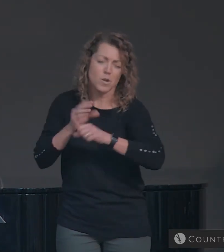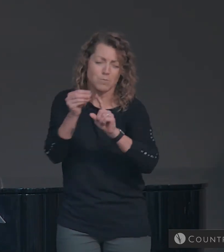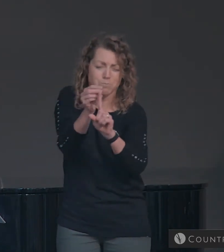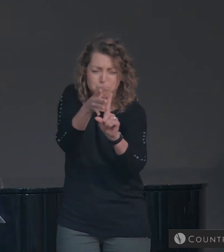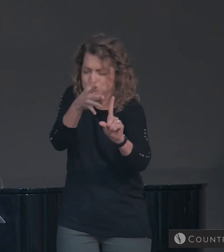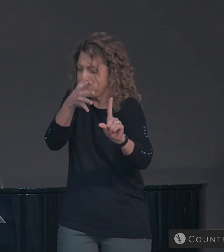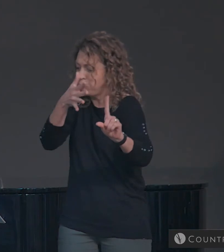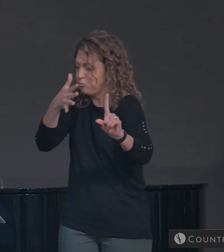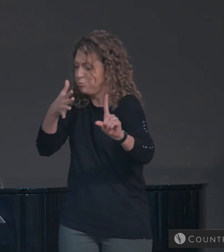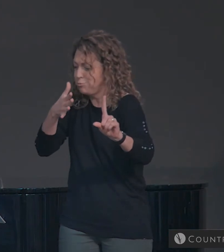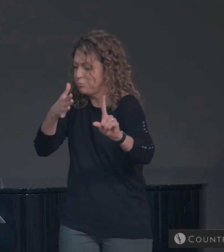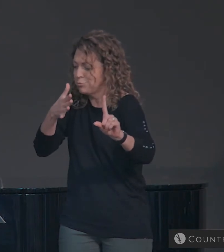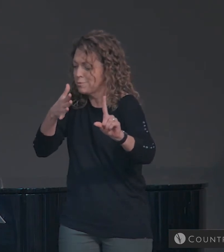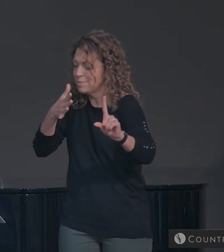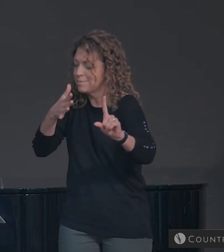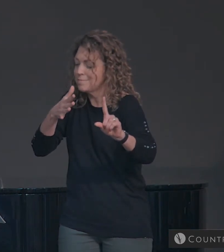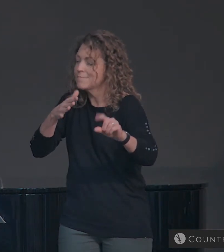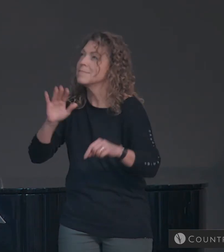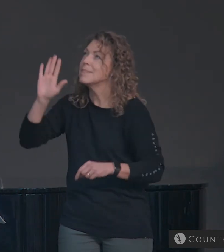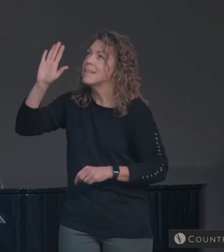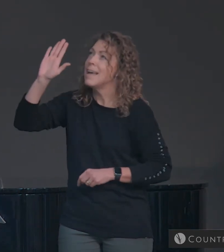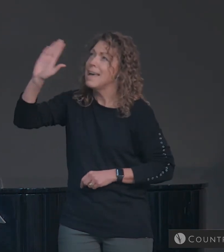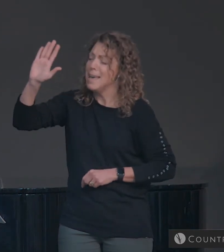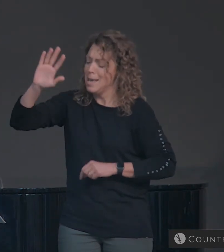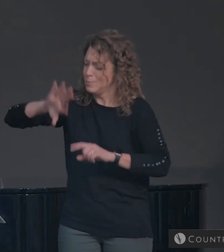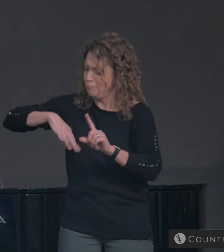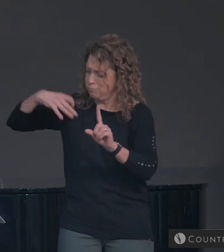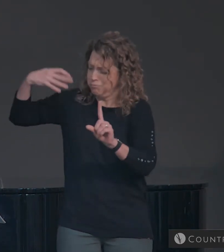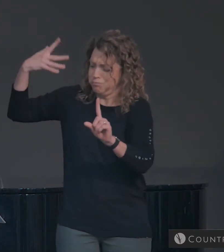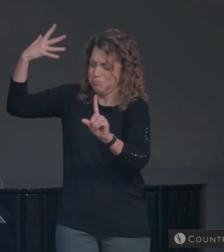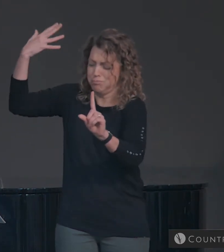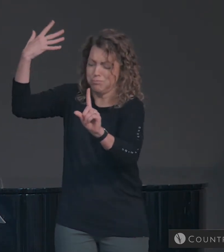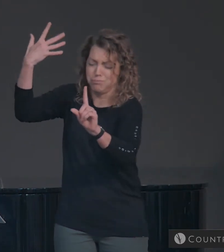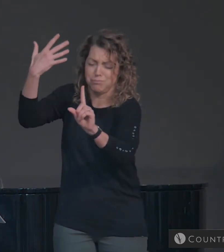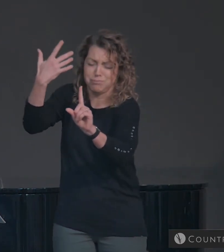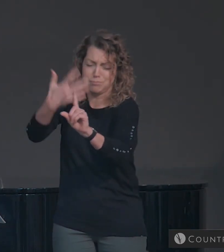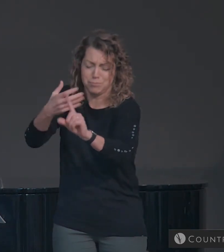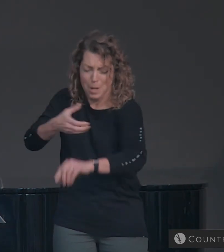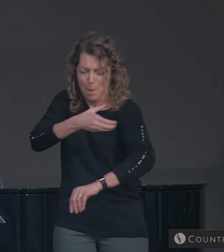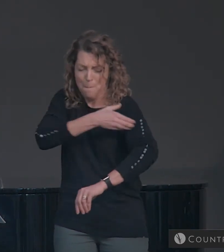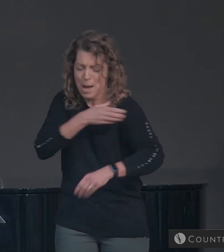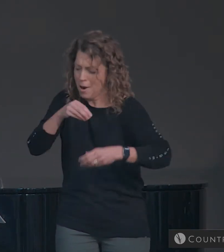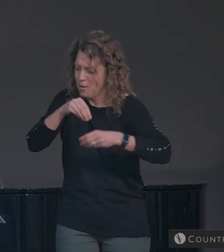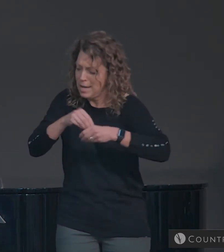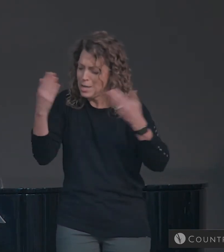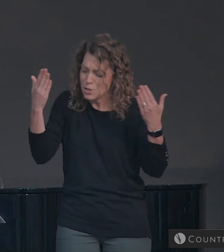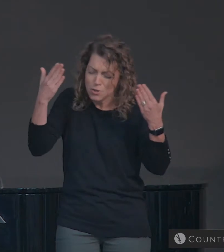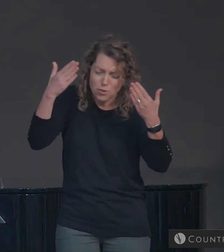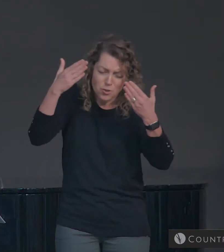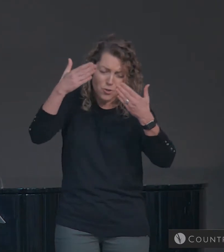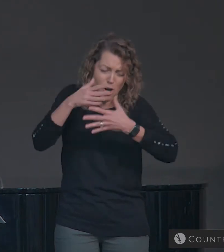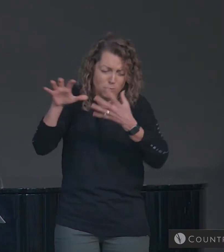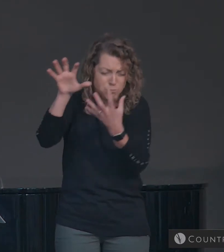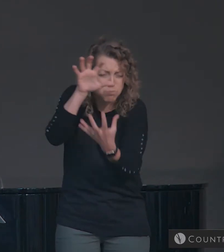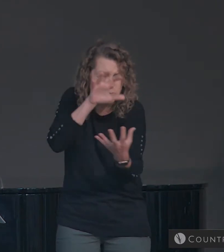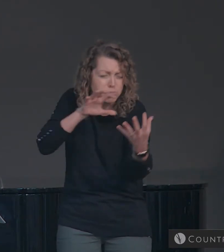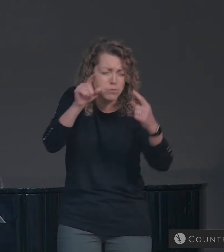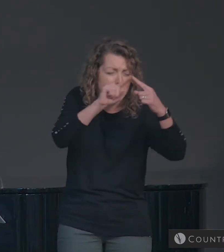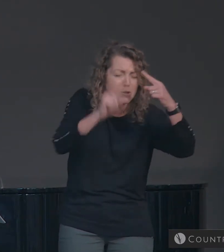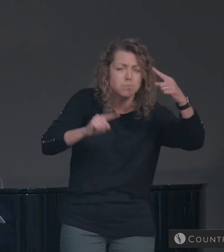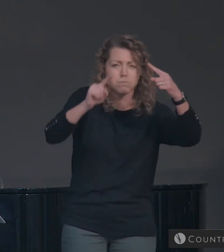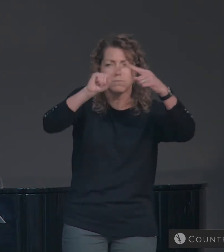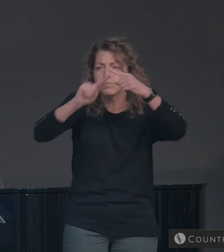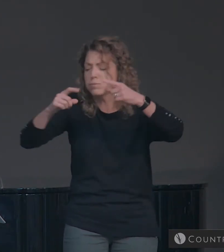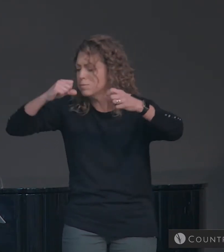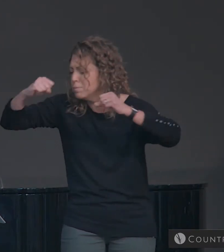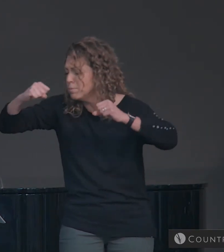is the lot, whose canopy space His chariots of wrath the deep